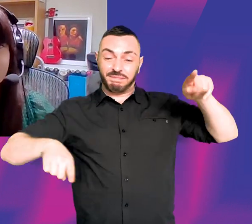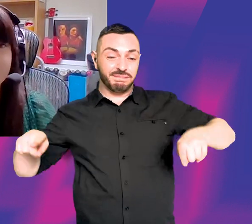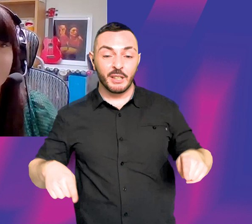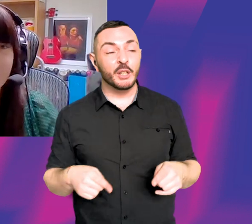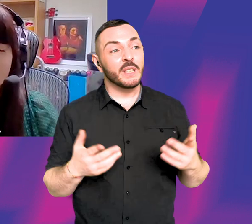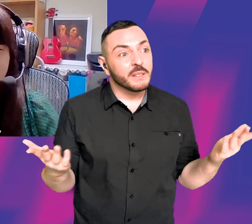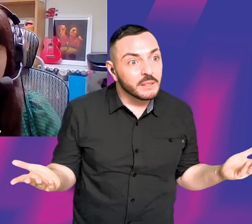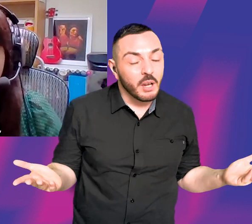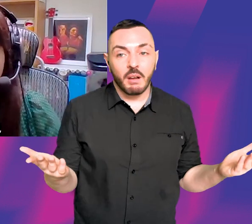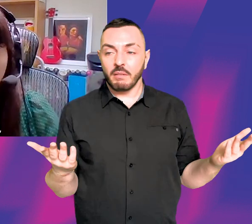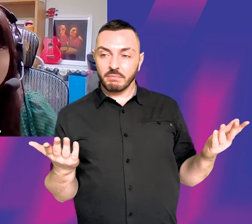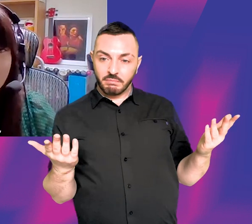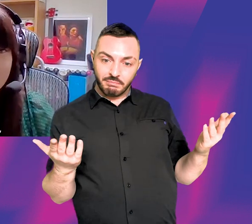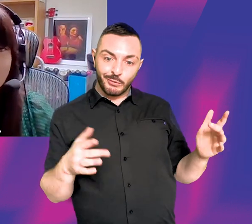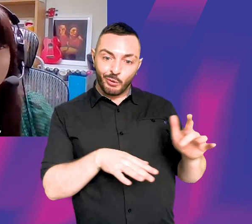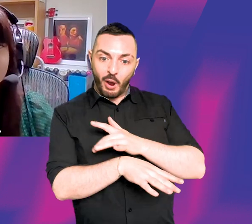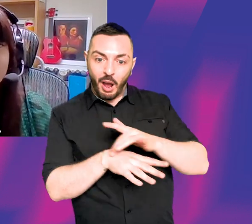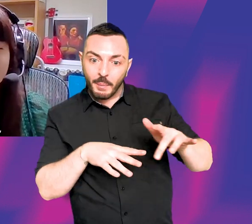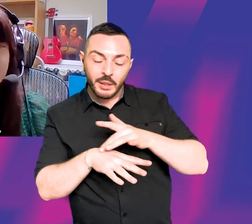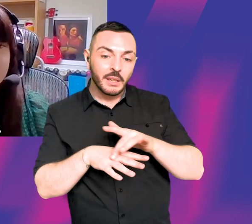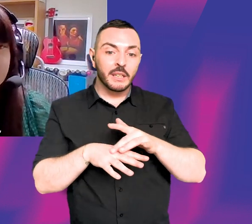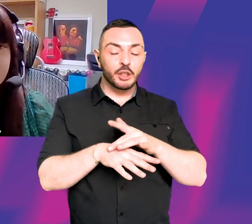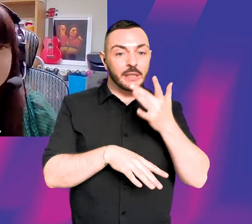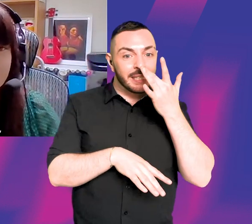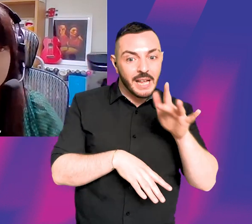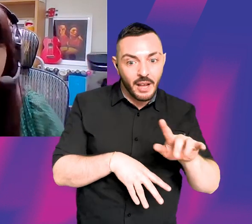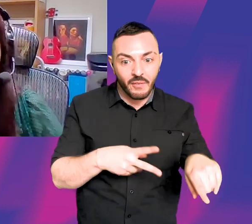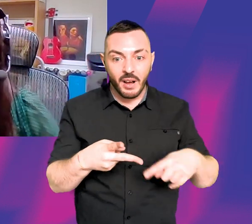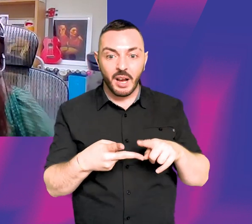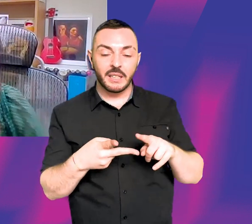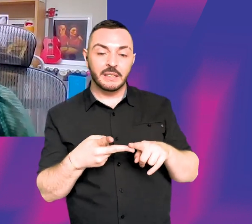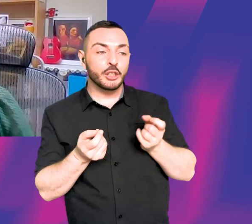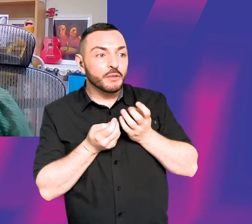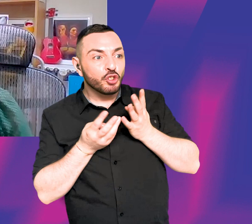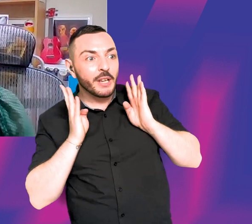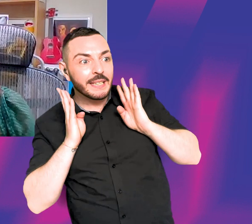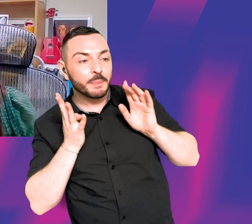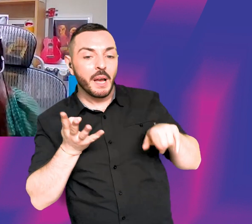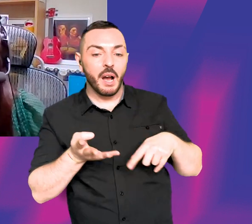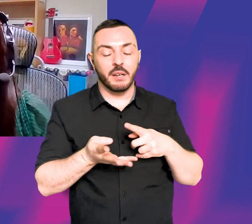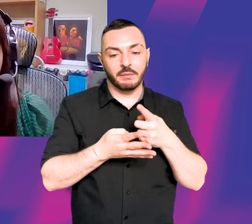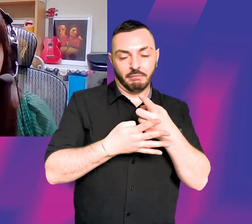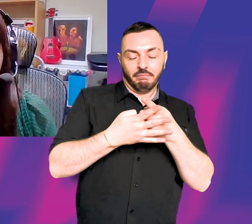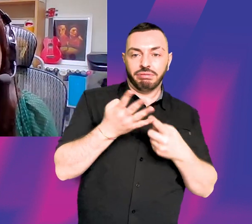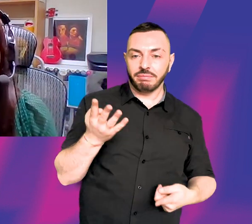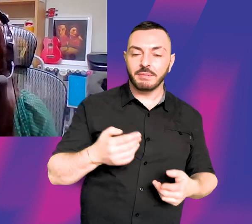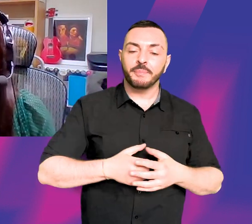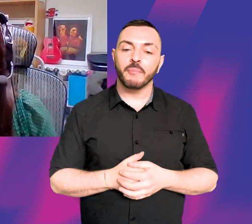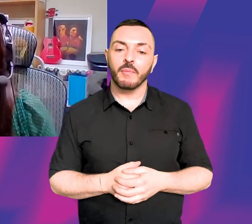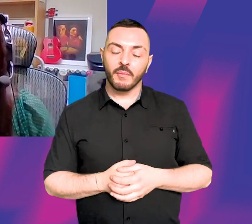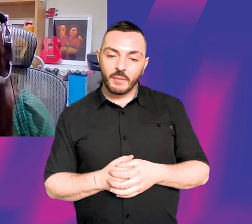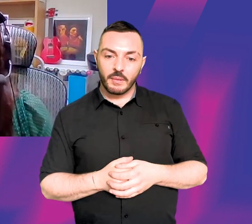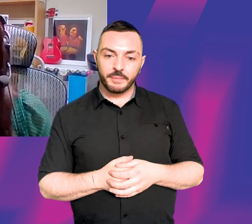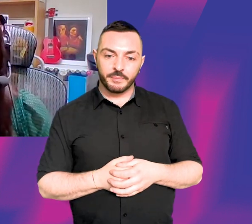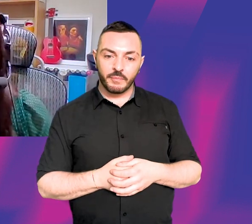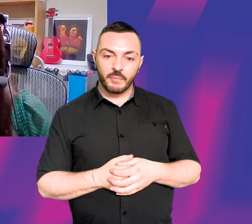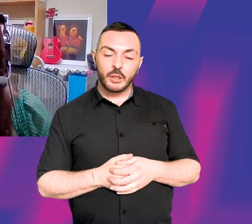dramas, you've done sci-fi, you've done Shakespeare on stage, but you've also done contemporary plays as well. Was this variety